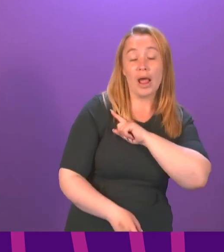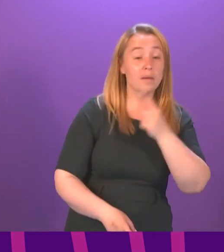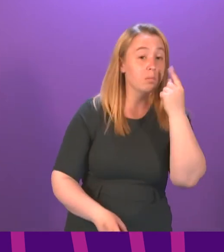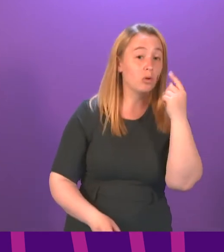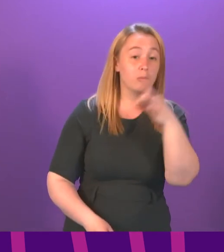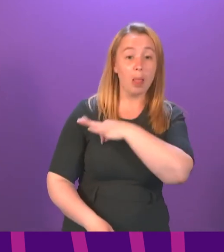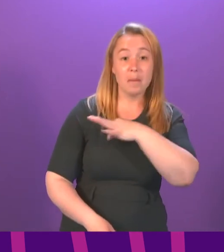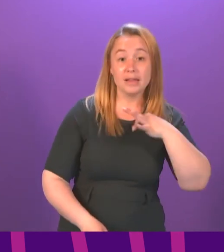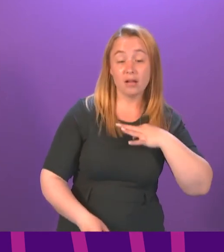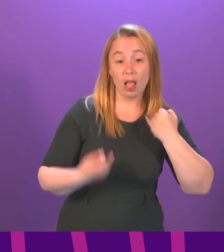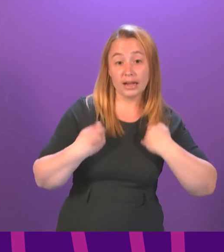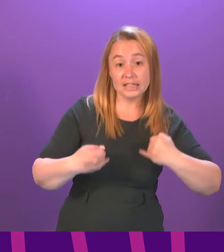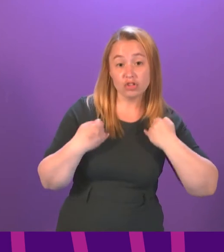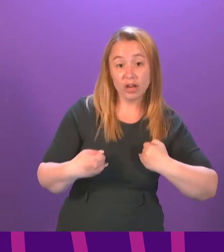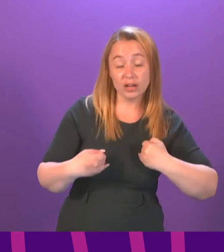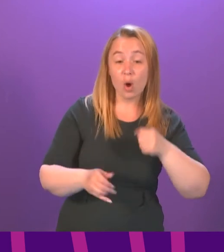condition or a disability.